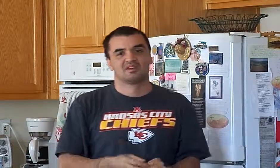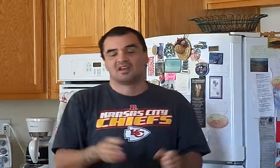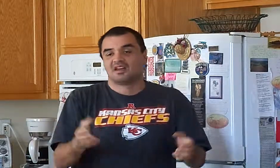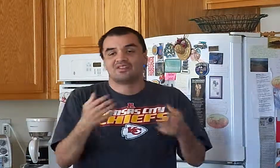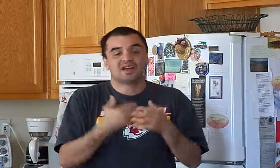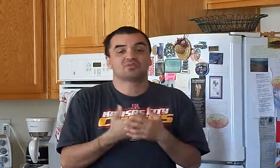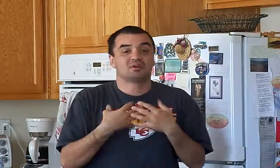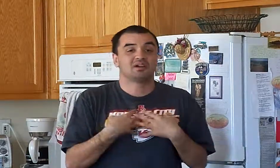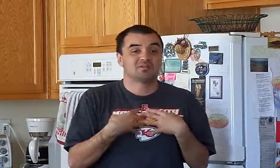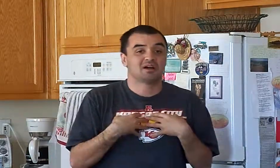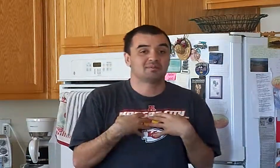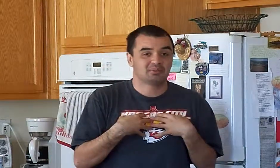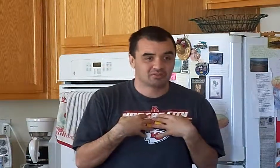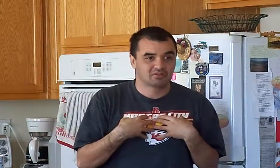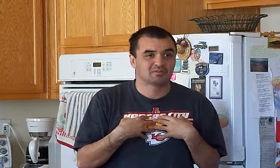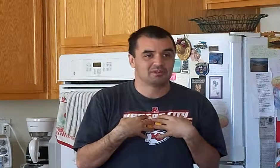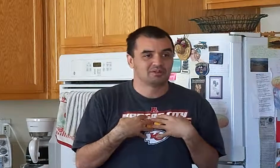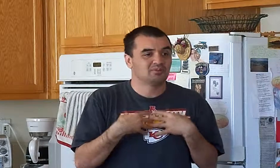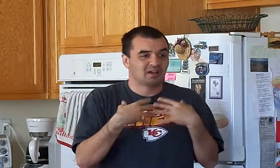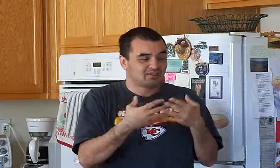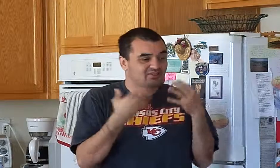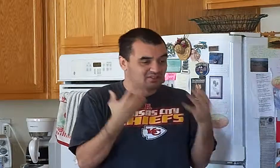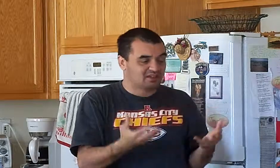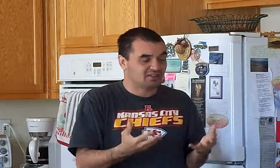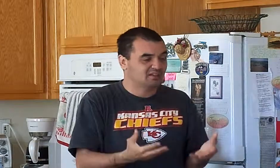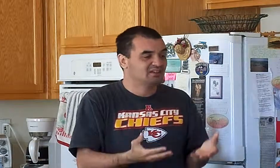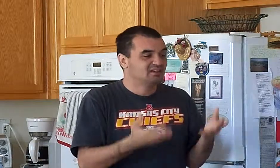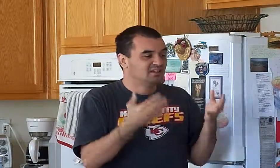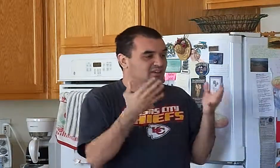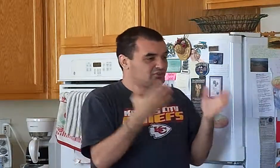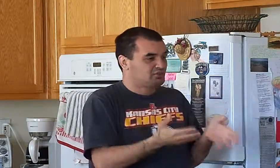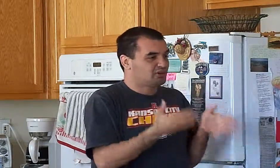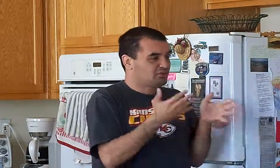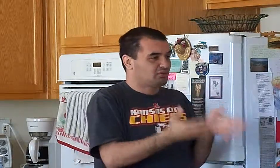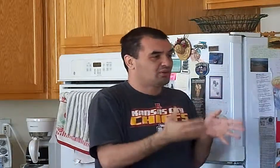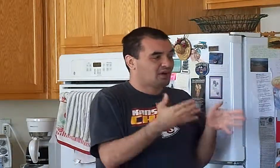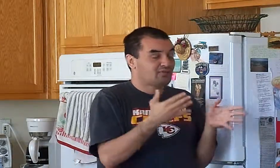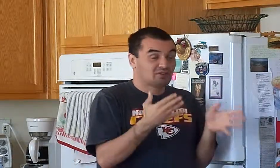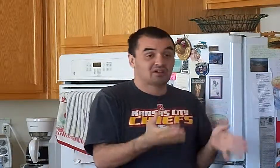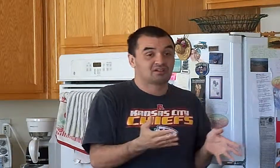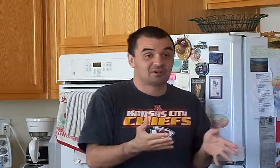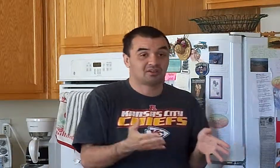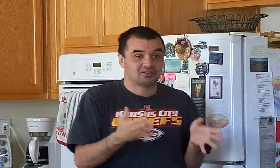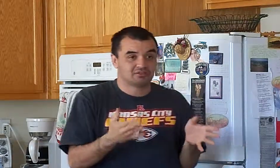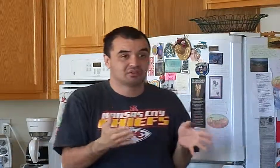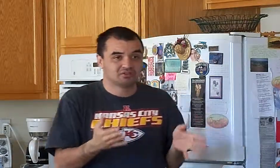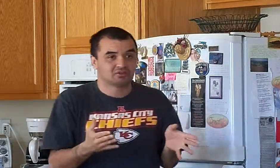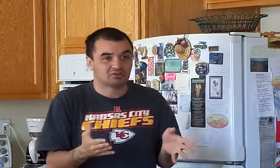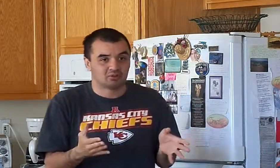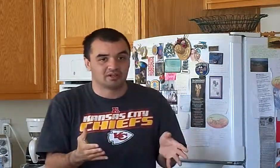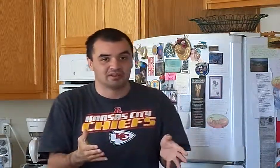And that's why, in my personal opinion, why I've said in a strange sort of, I've talked about in a strange sort of way